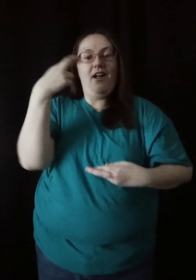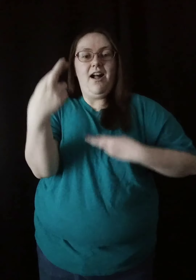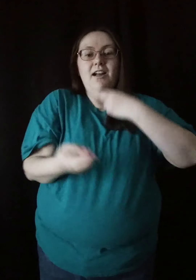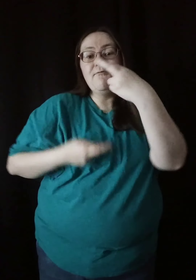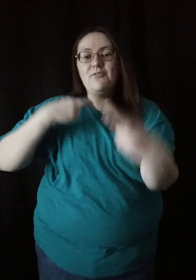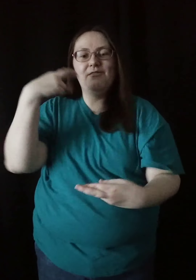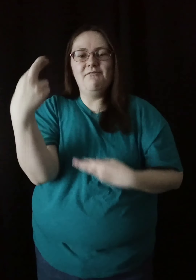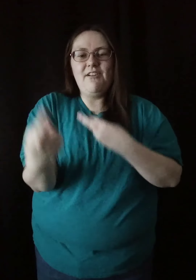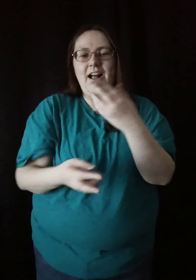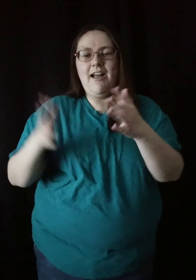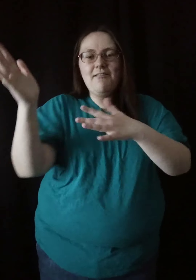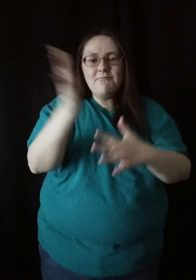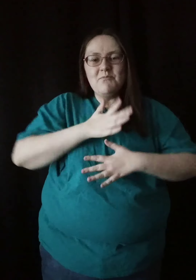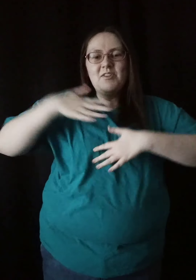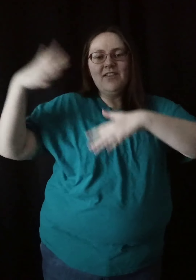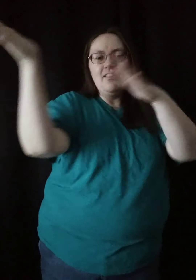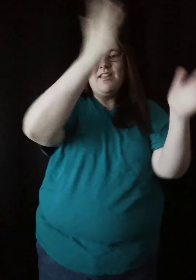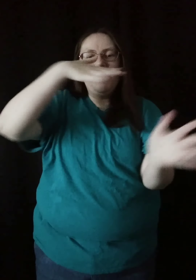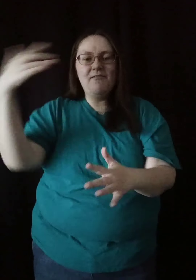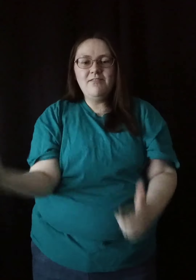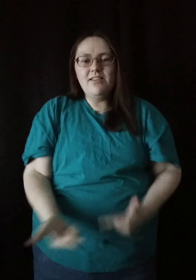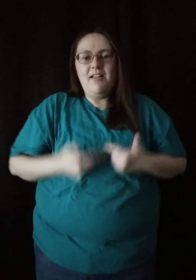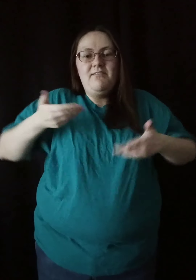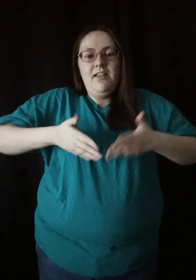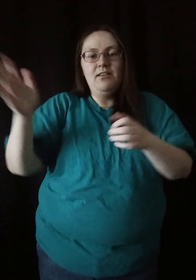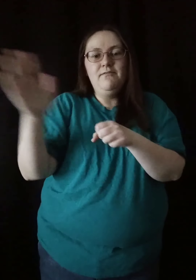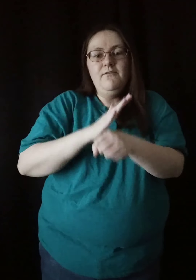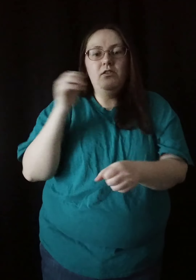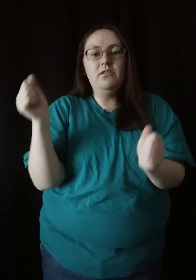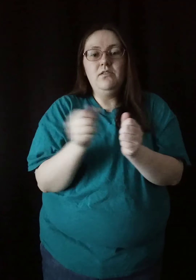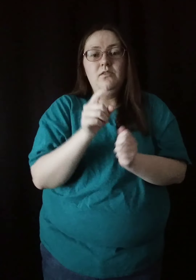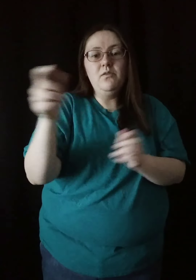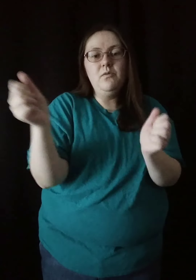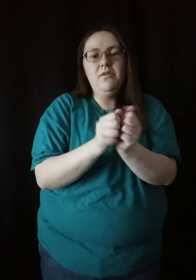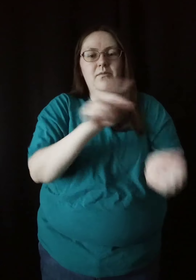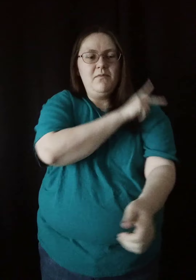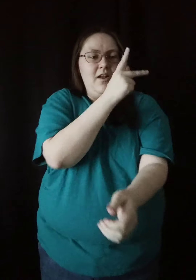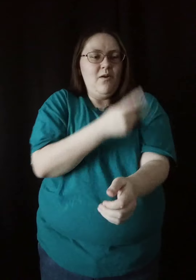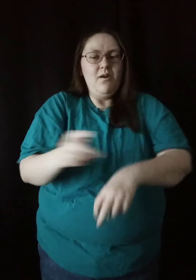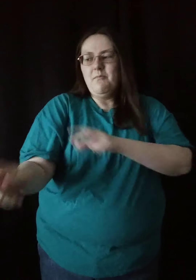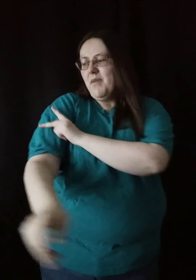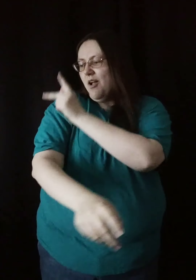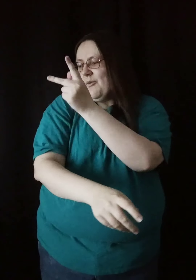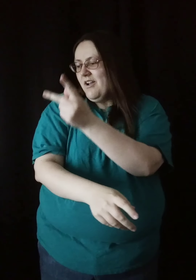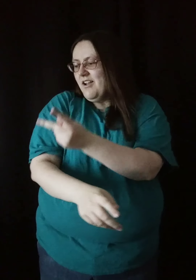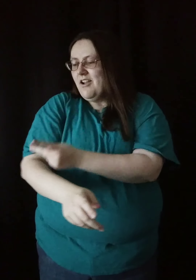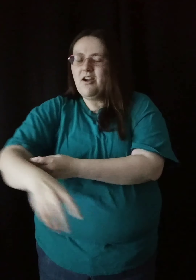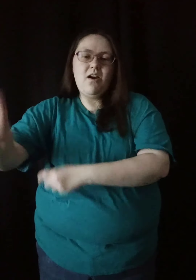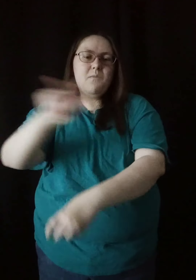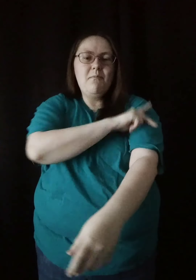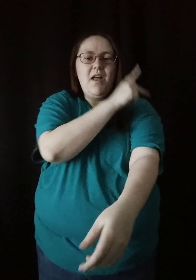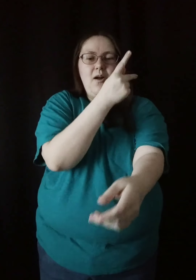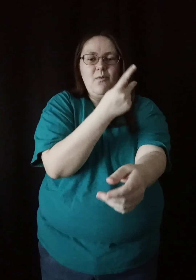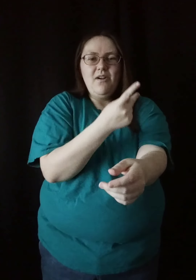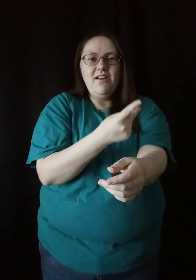Revive, revive, breathe the breath of life Let it fill you with power, power, power